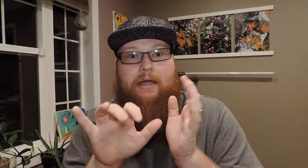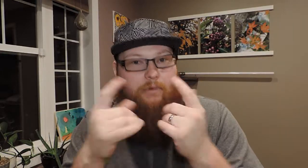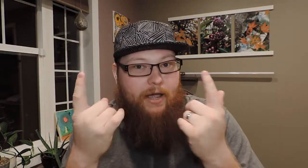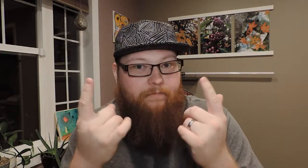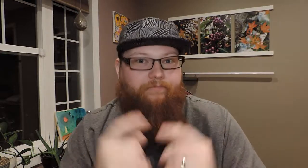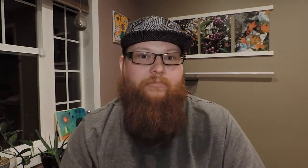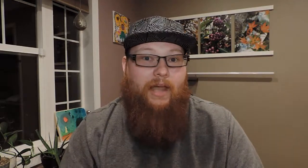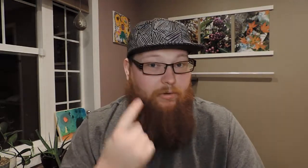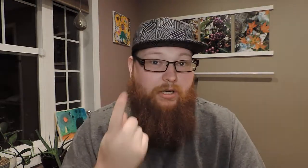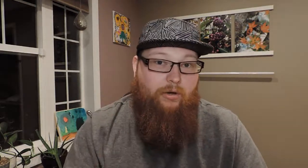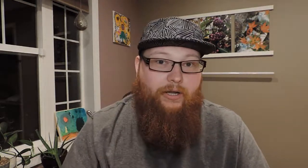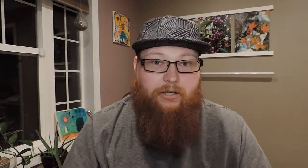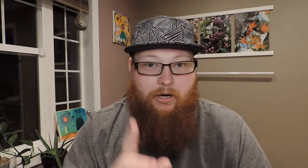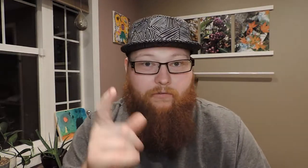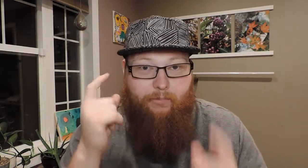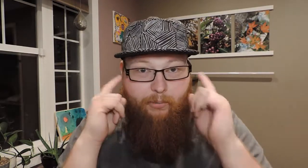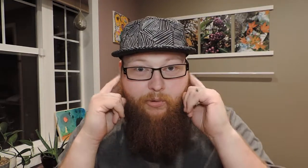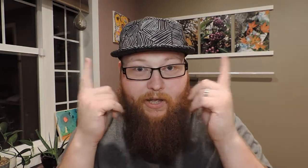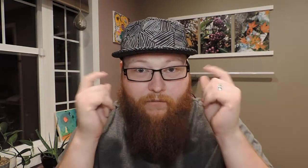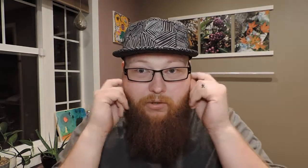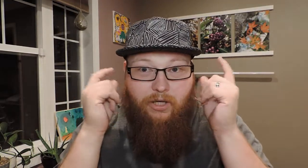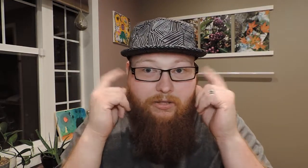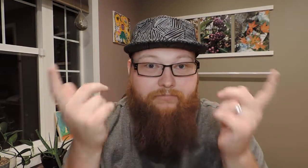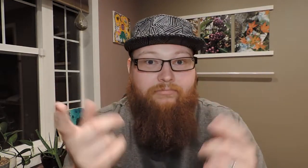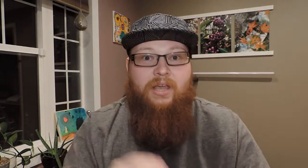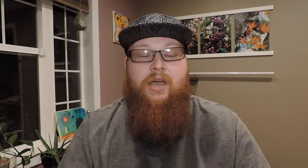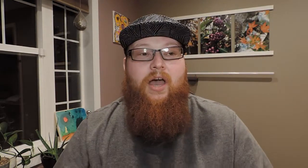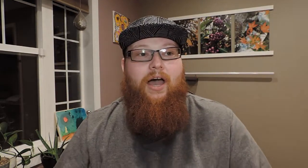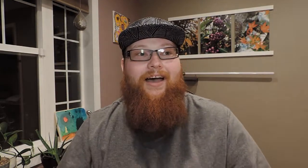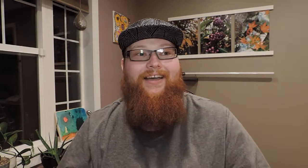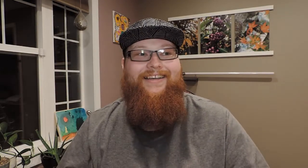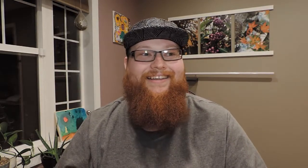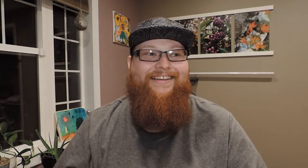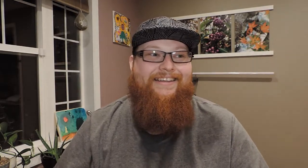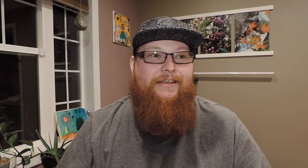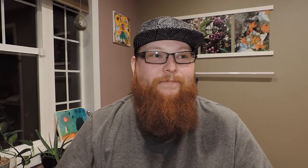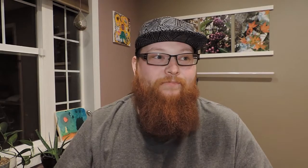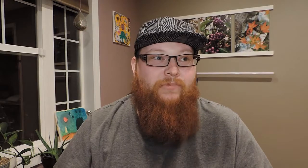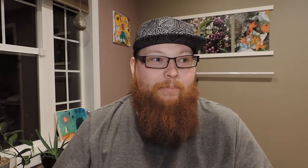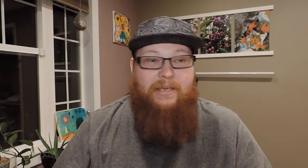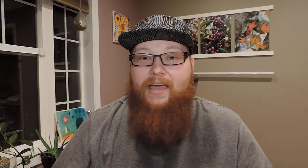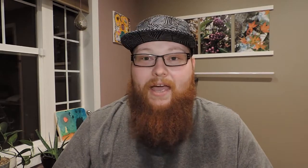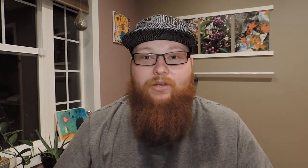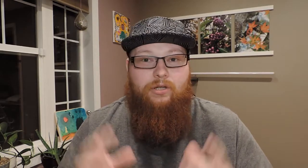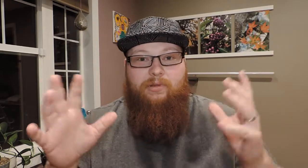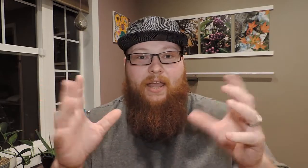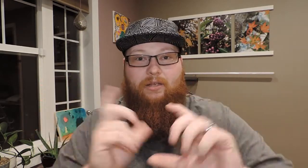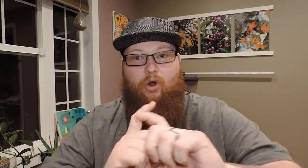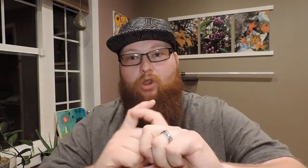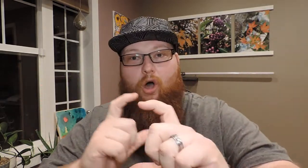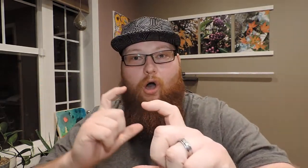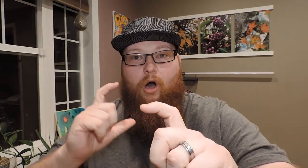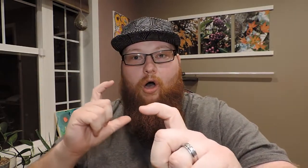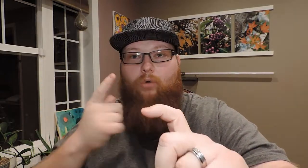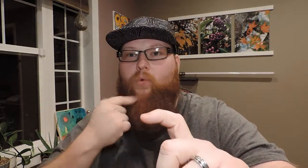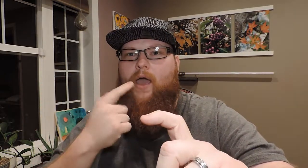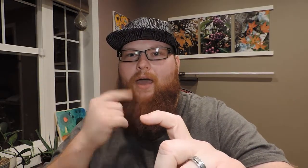wah, right? That was annoying. Sorry for people with headphones on. Uh-huh. But yeah, you can be like, you know, long red,